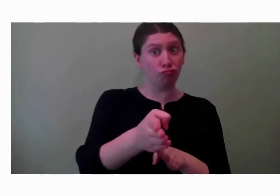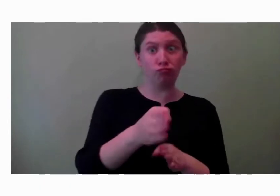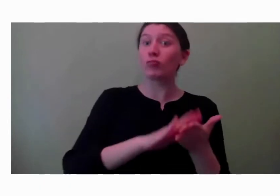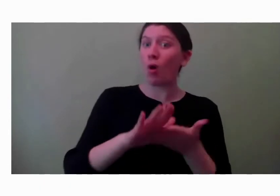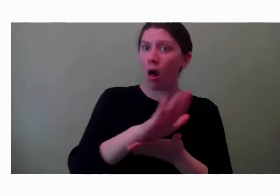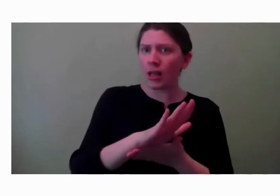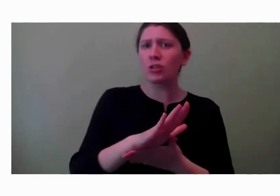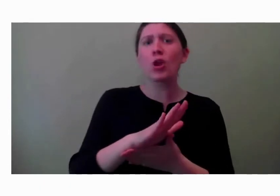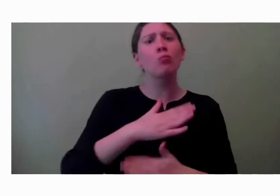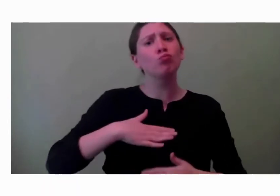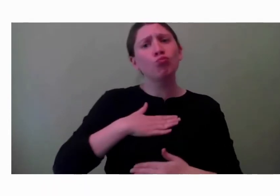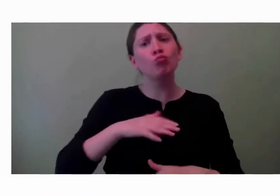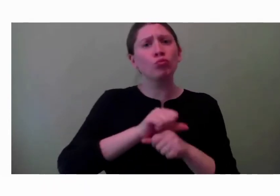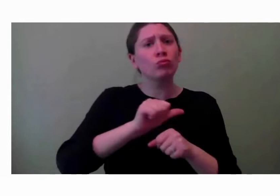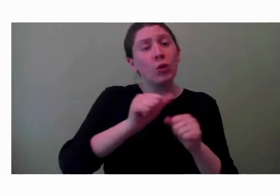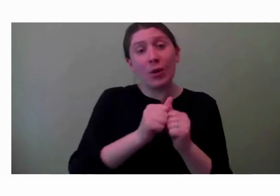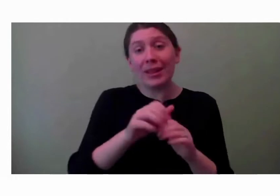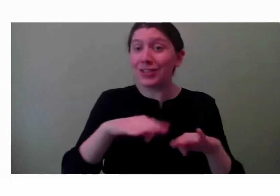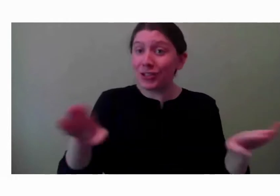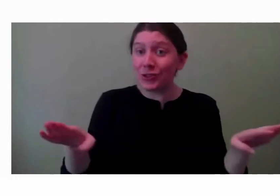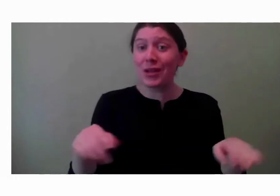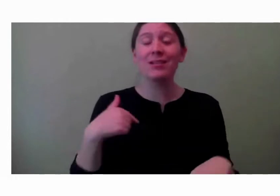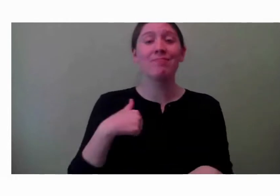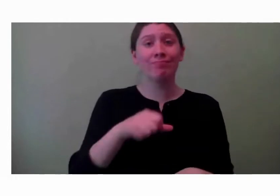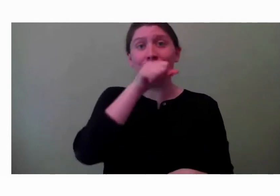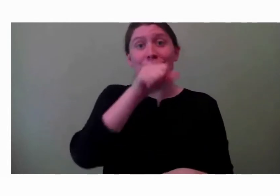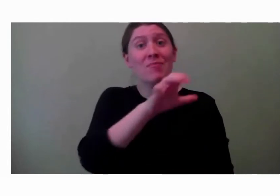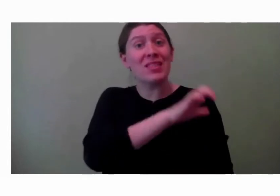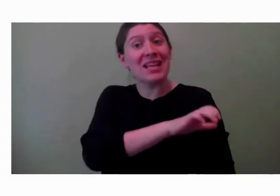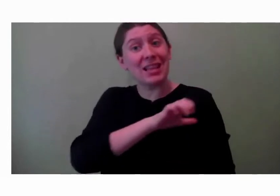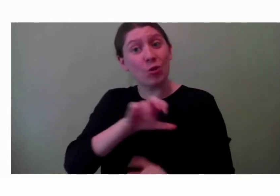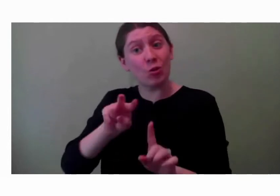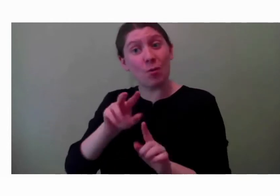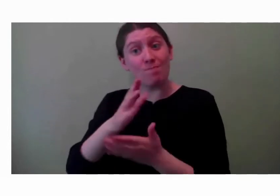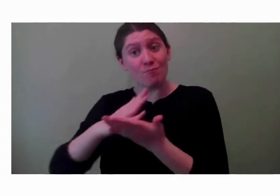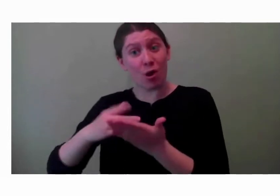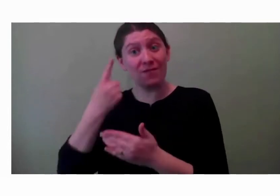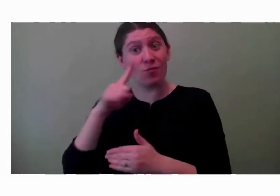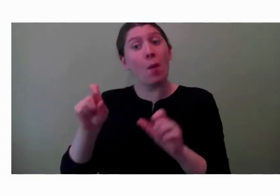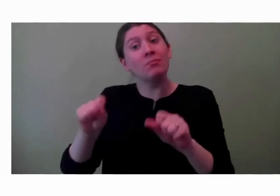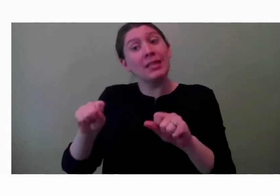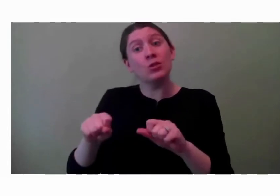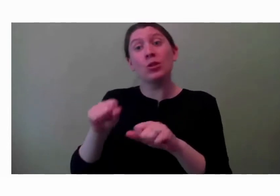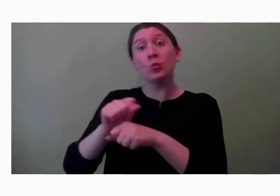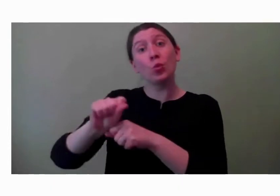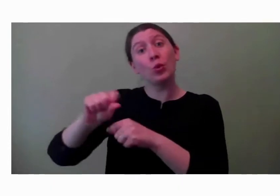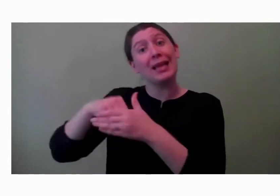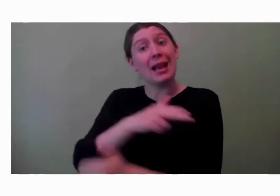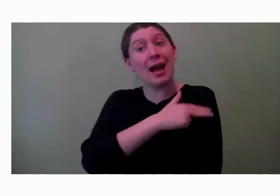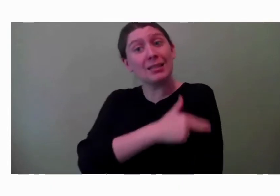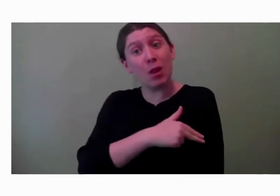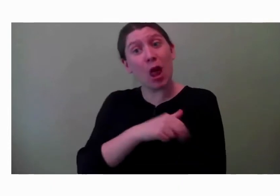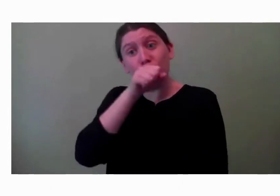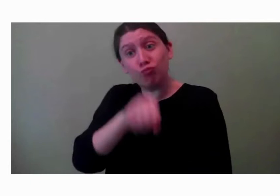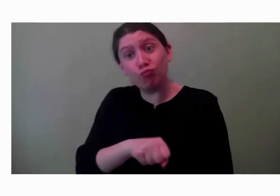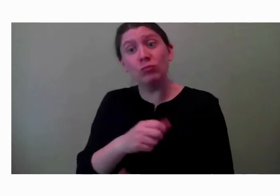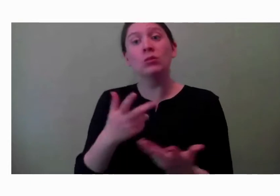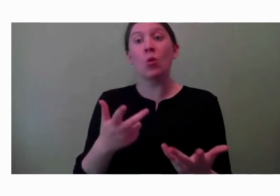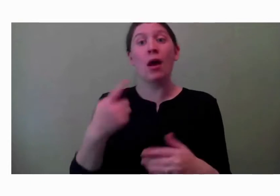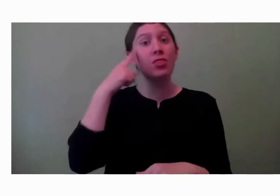with children. I loved the clinical aspect of potentially working in a hospital. And so that kind of is where I thought I should